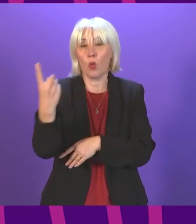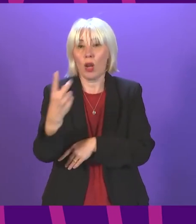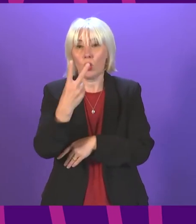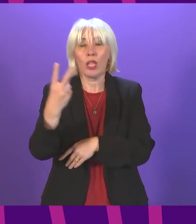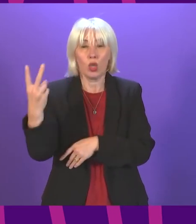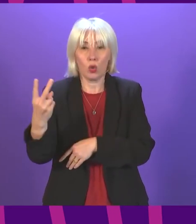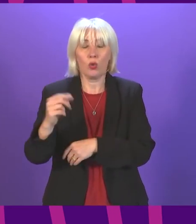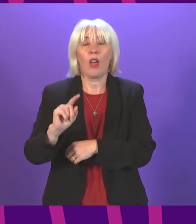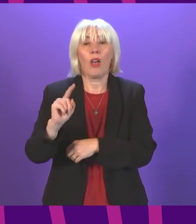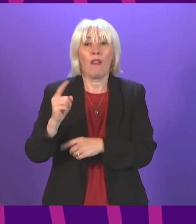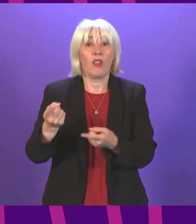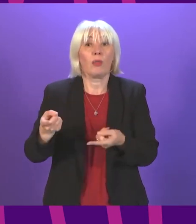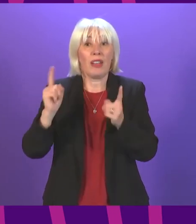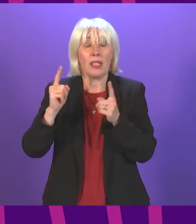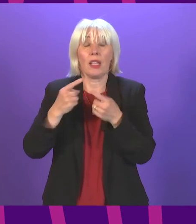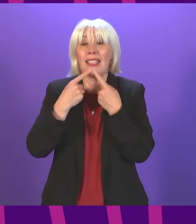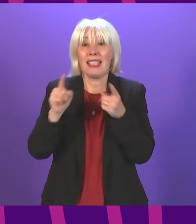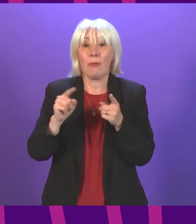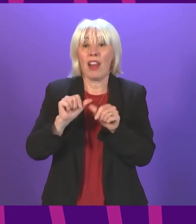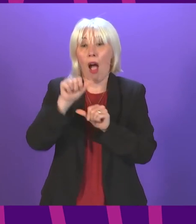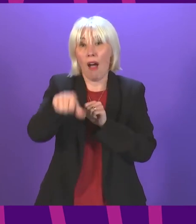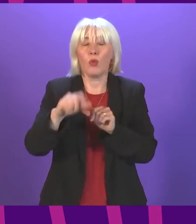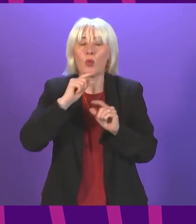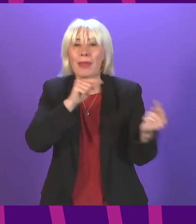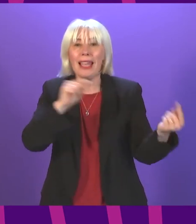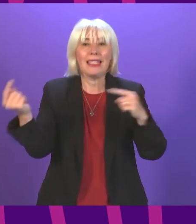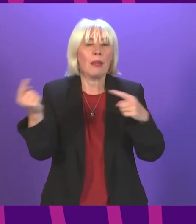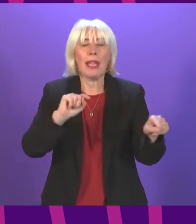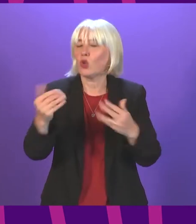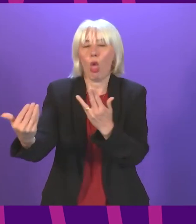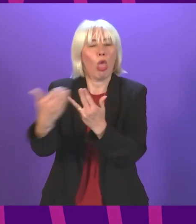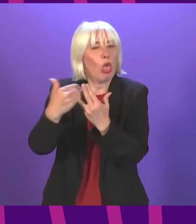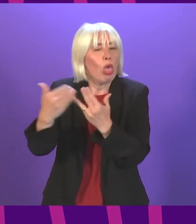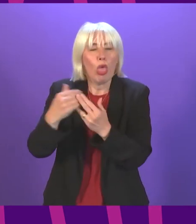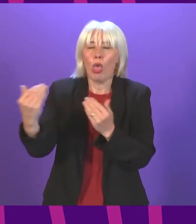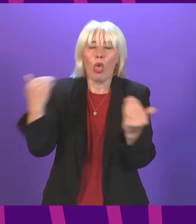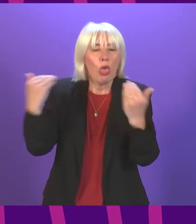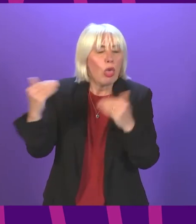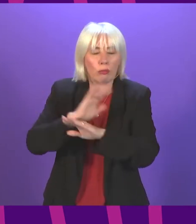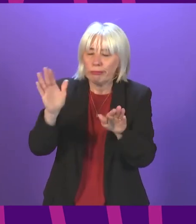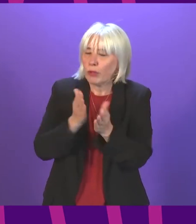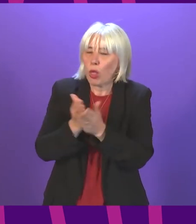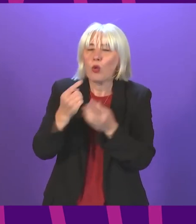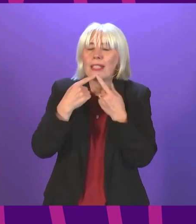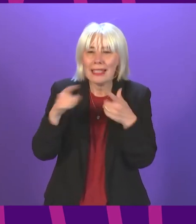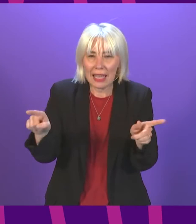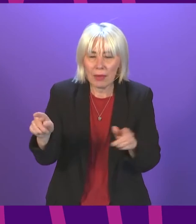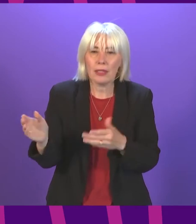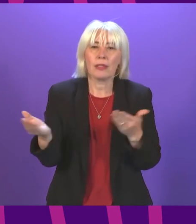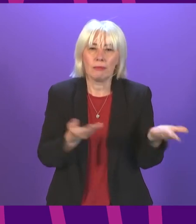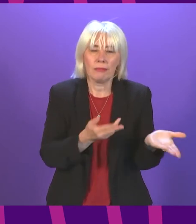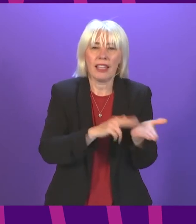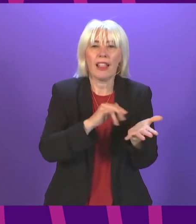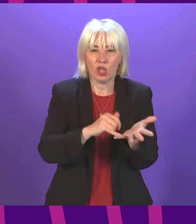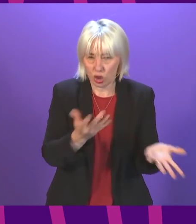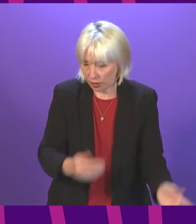Minister's statement will be followed by a debate, and so there should be no interventions or interruptions during the statement. I call on